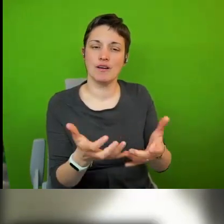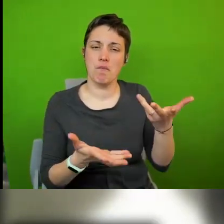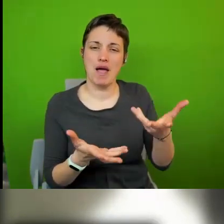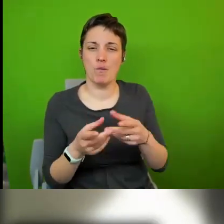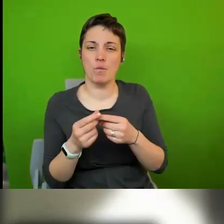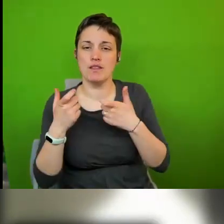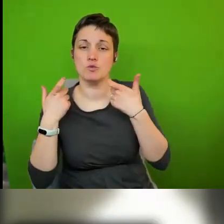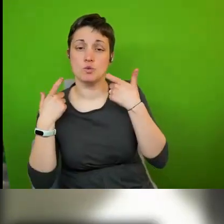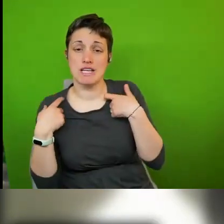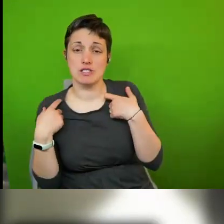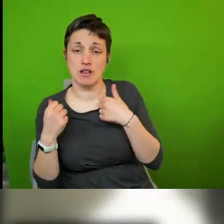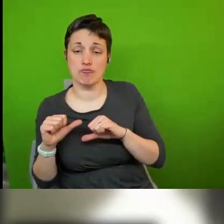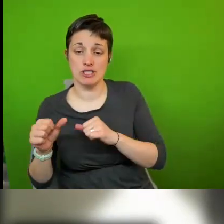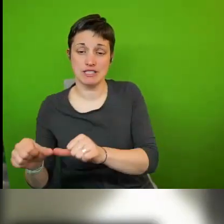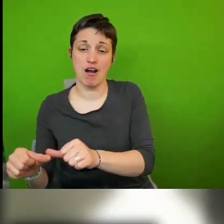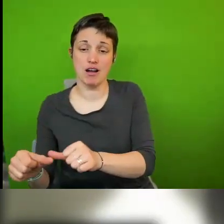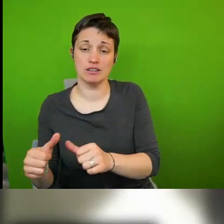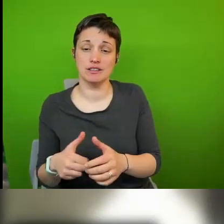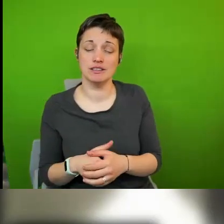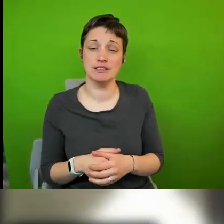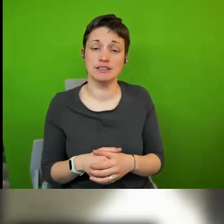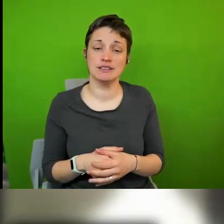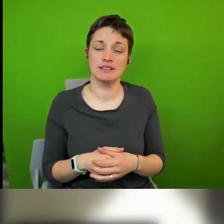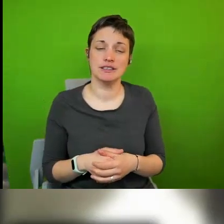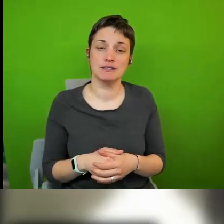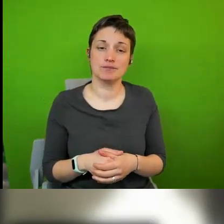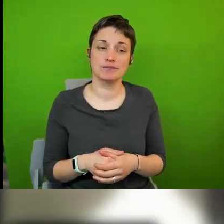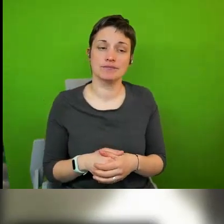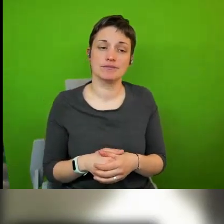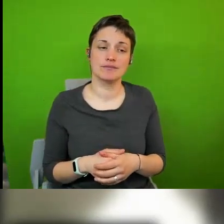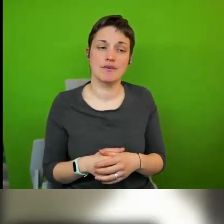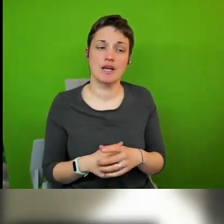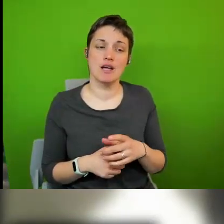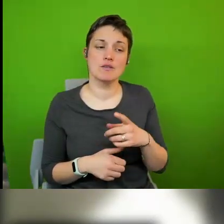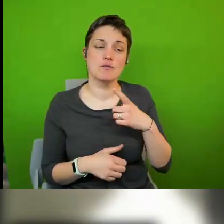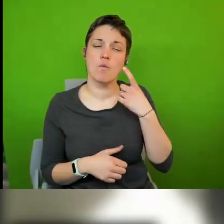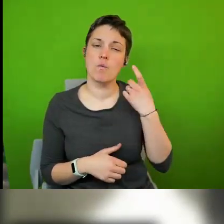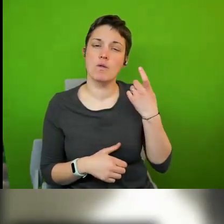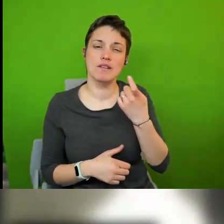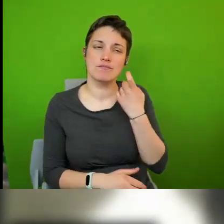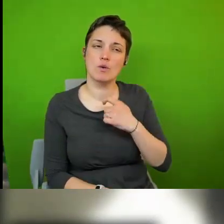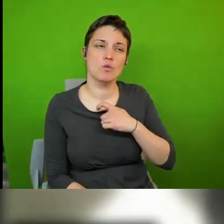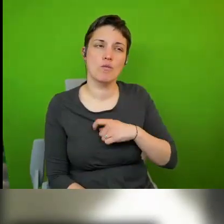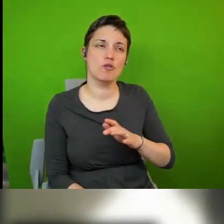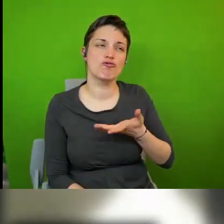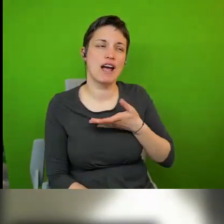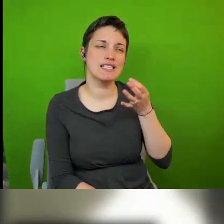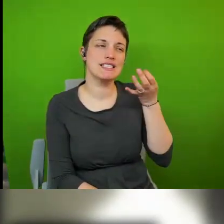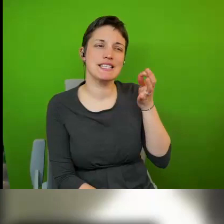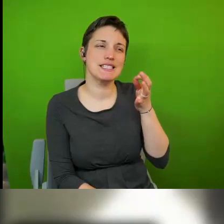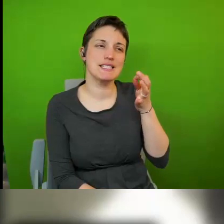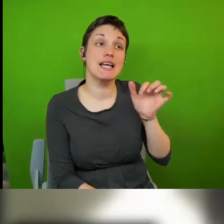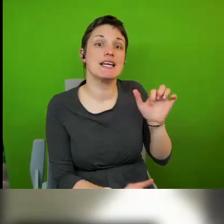procedures i do not think that human rights cities have or have yet